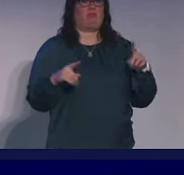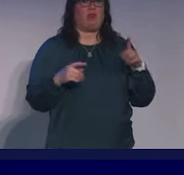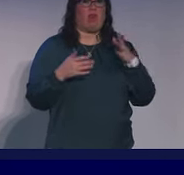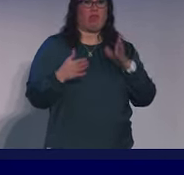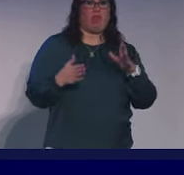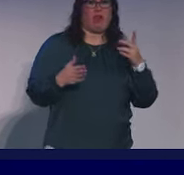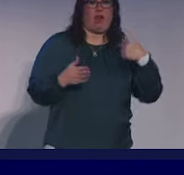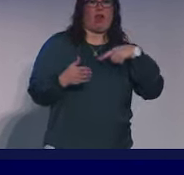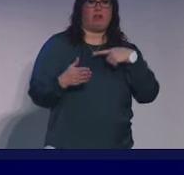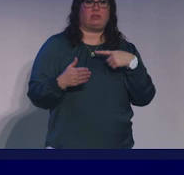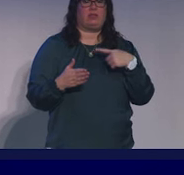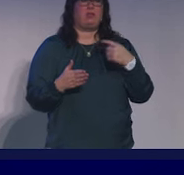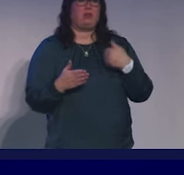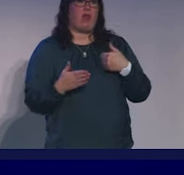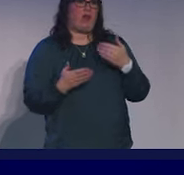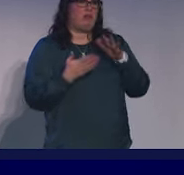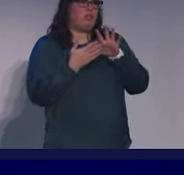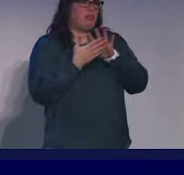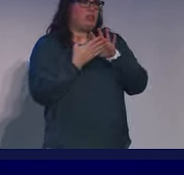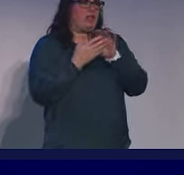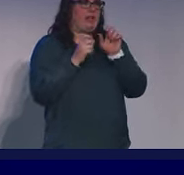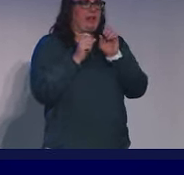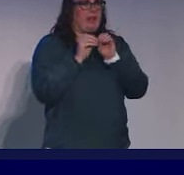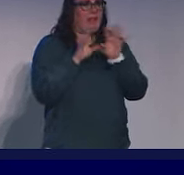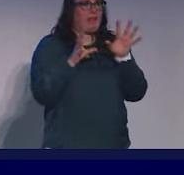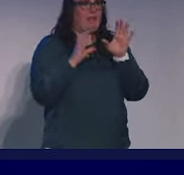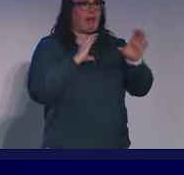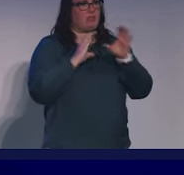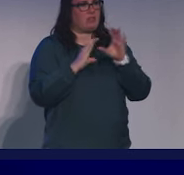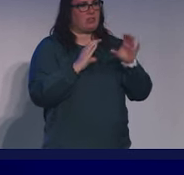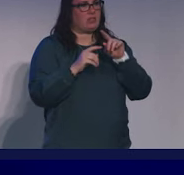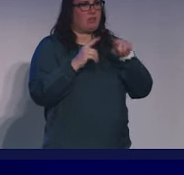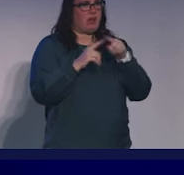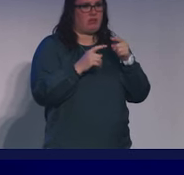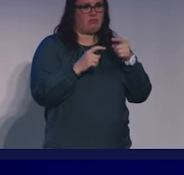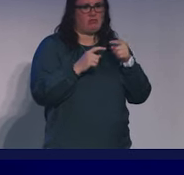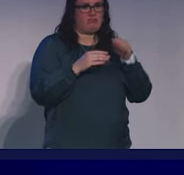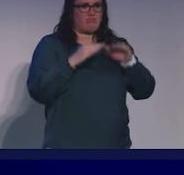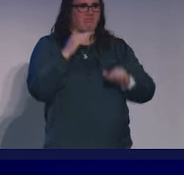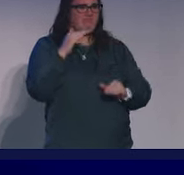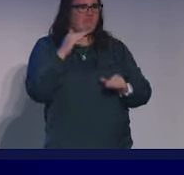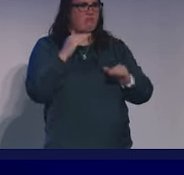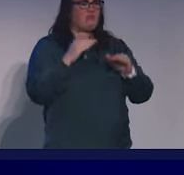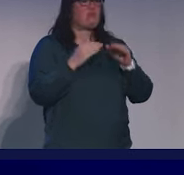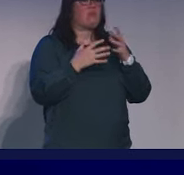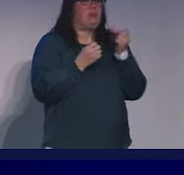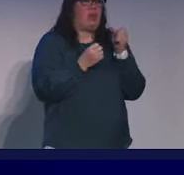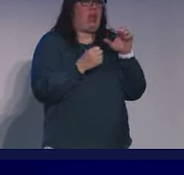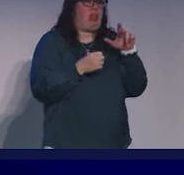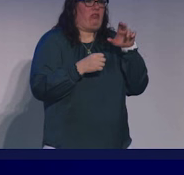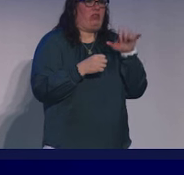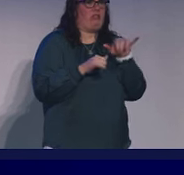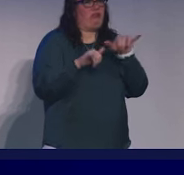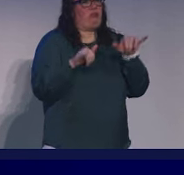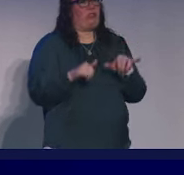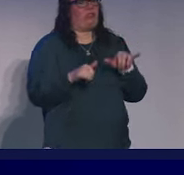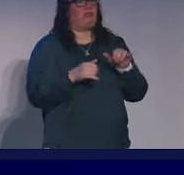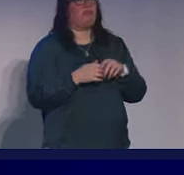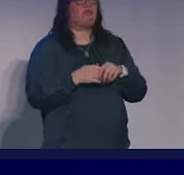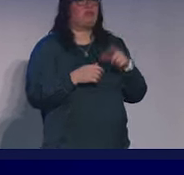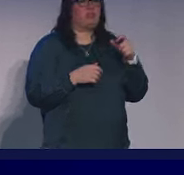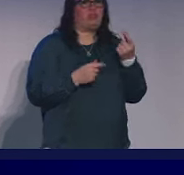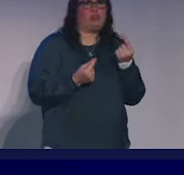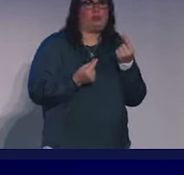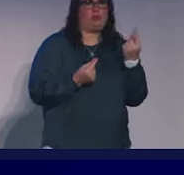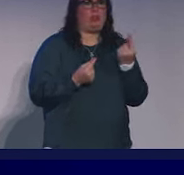have very transparent, clear conversations about the disparities that exist in our healthcare system and in our society and our need to do